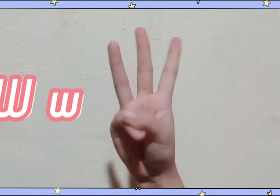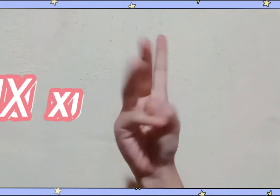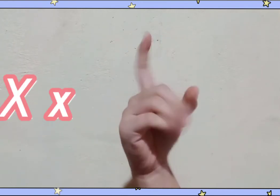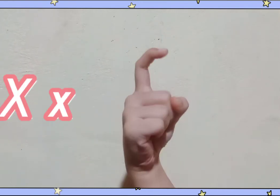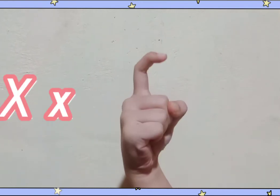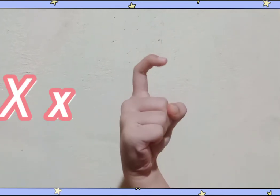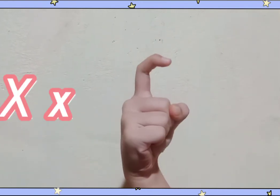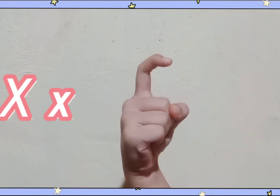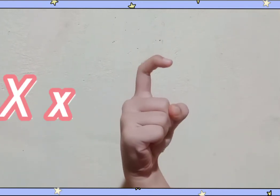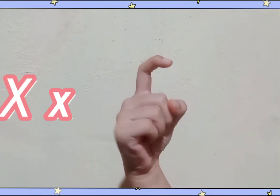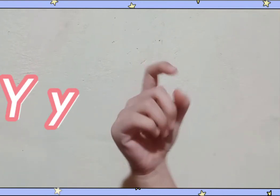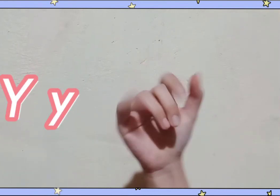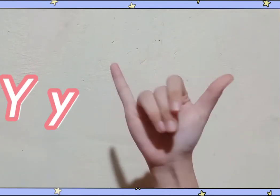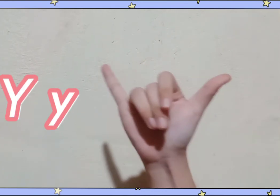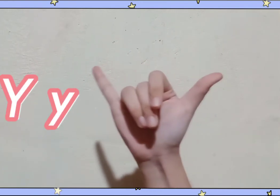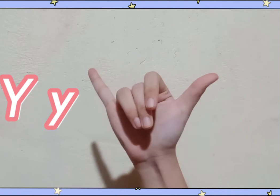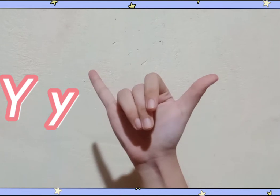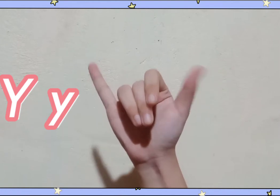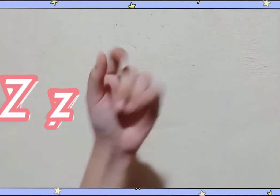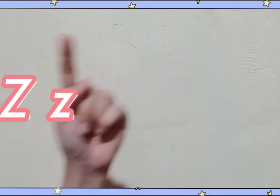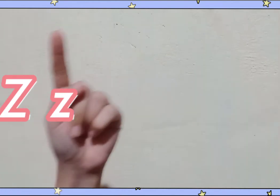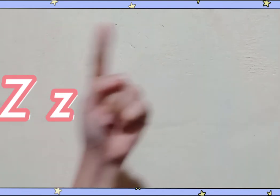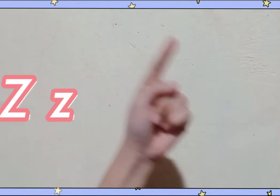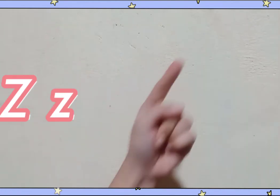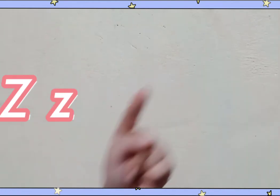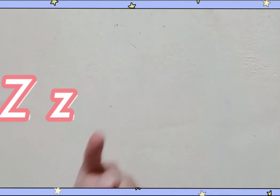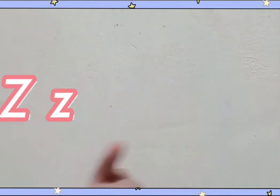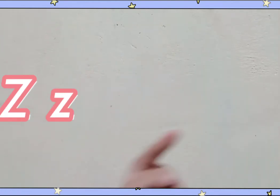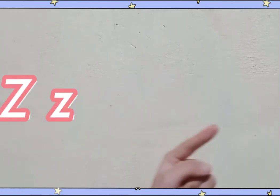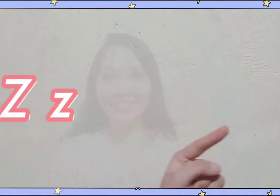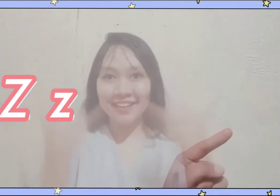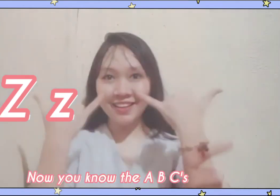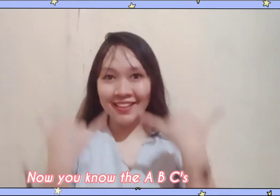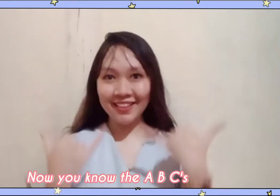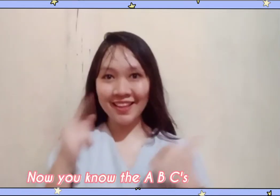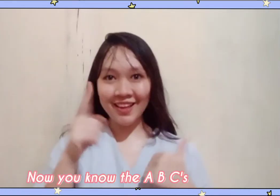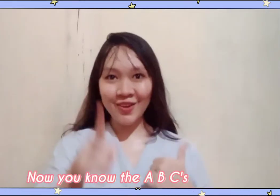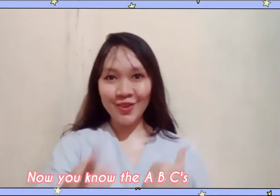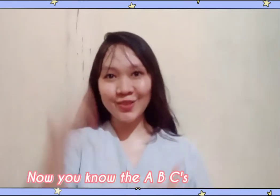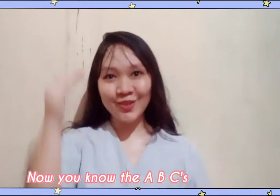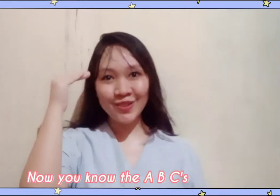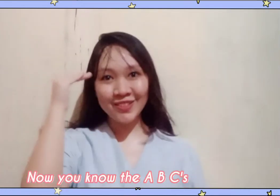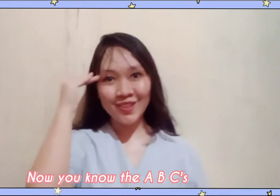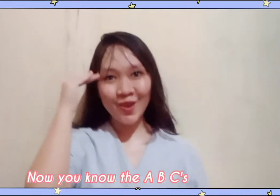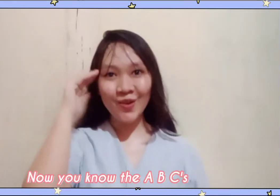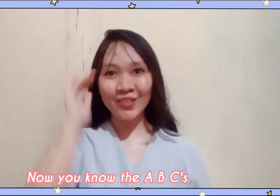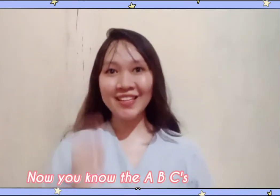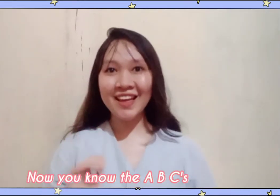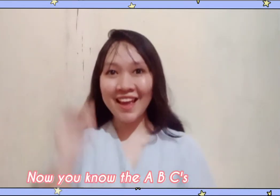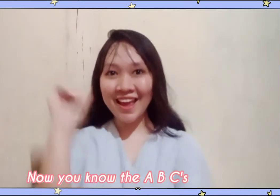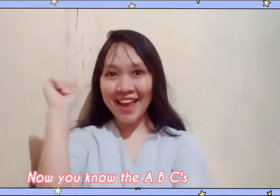X, Y, and Z. Now you know the